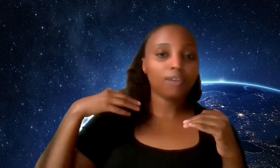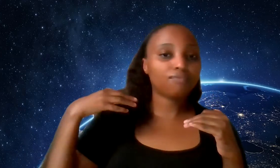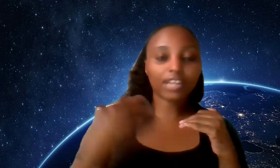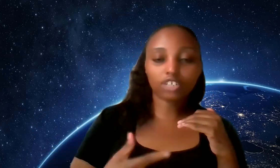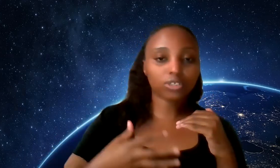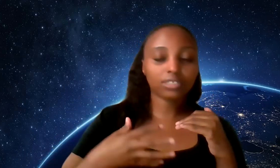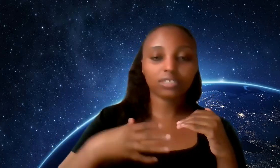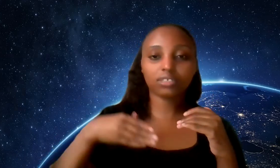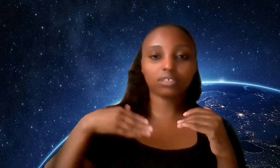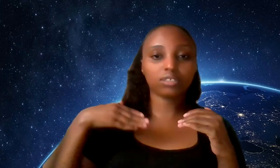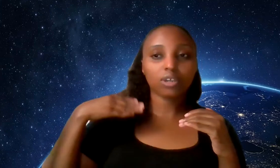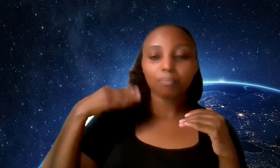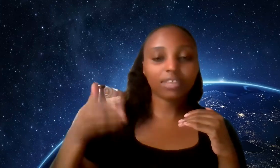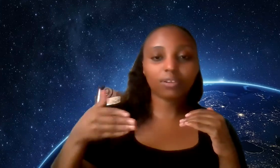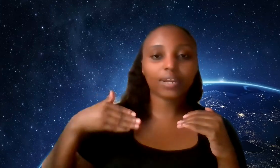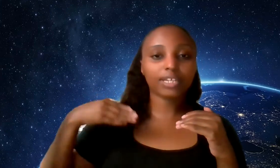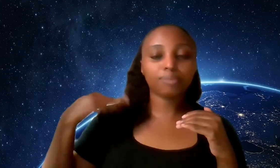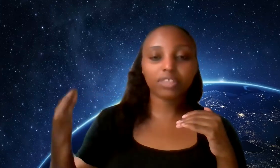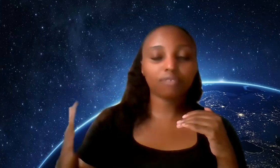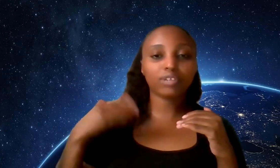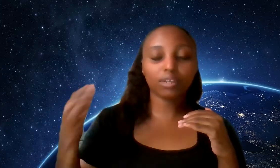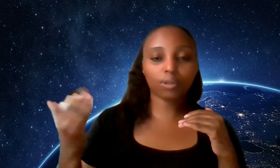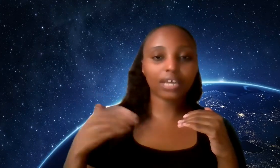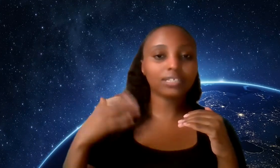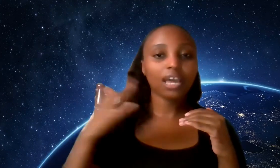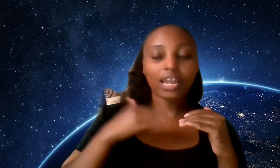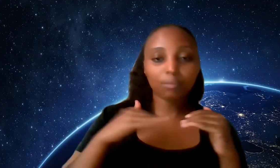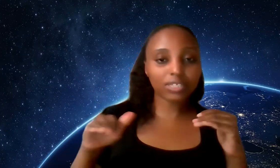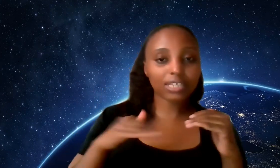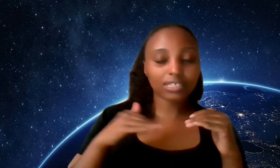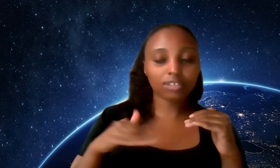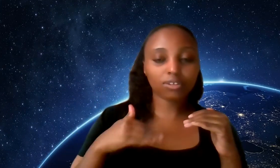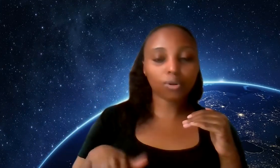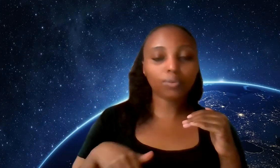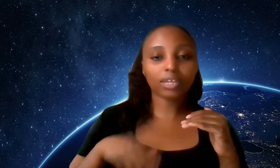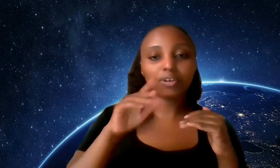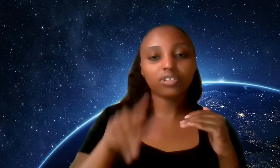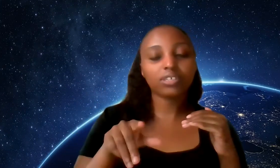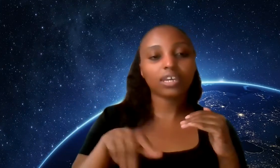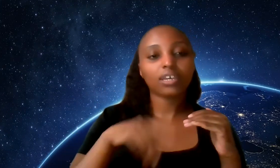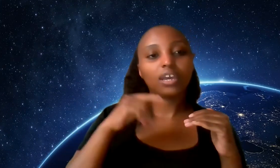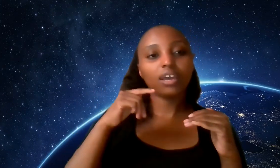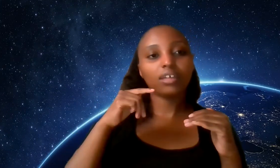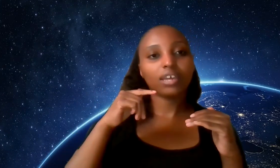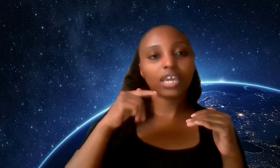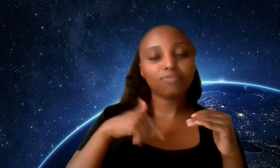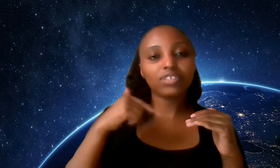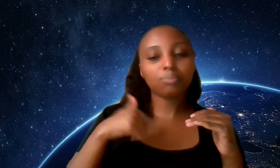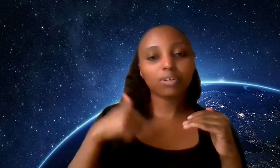financial assistance pay their rent pay their food and all that and i'm not saying there's anything wrong with that but here's the thing if this